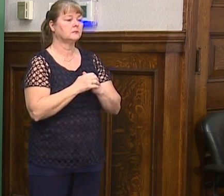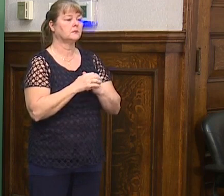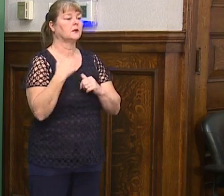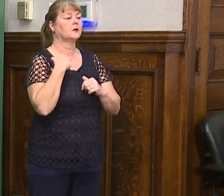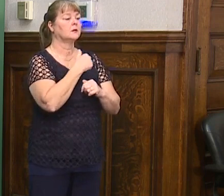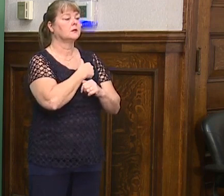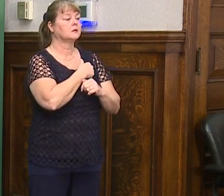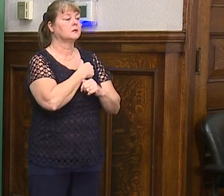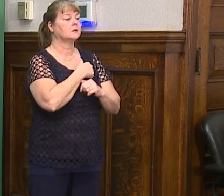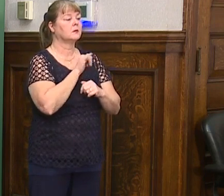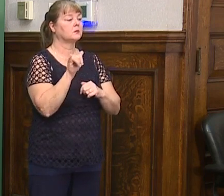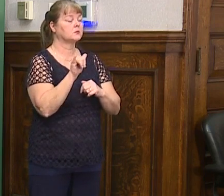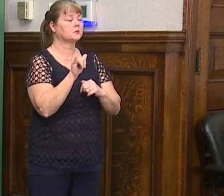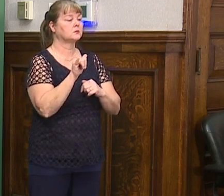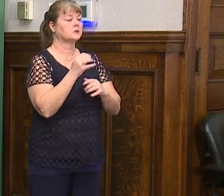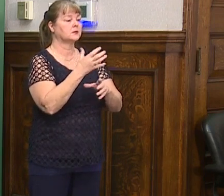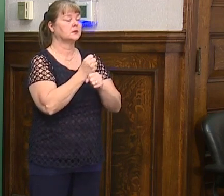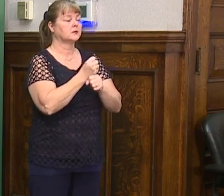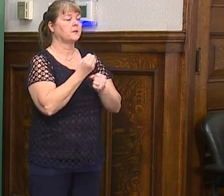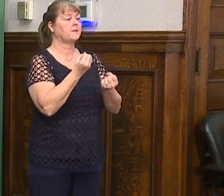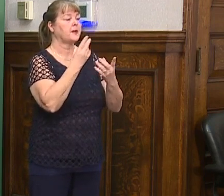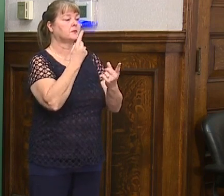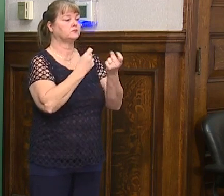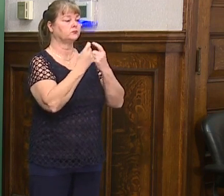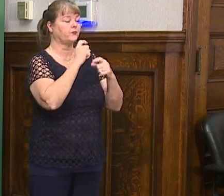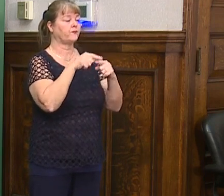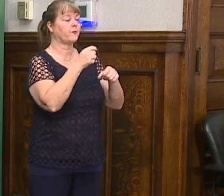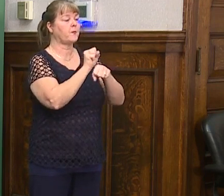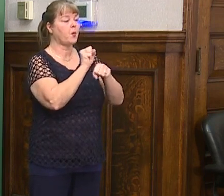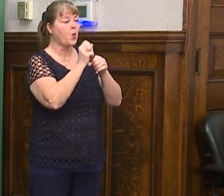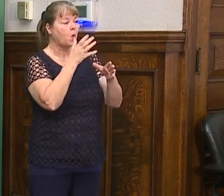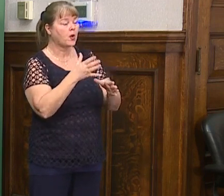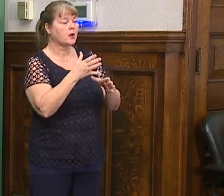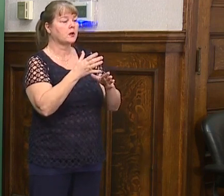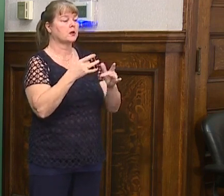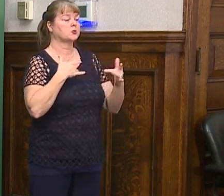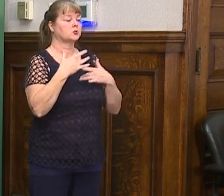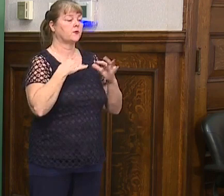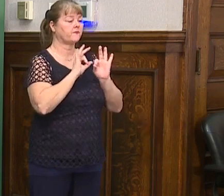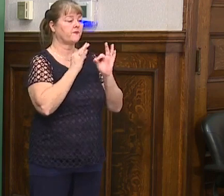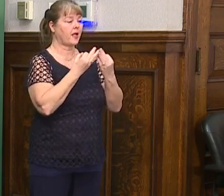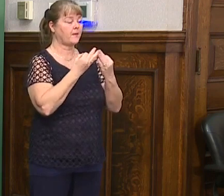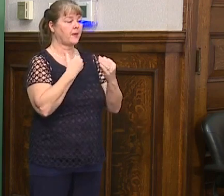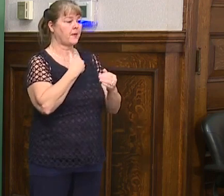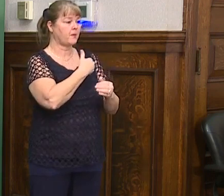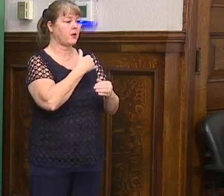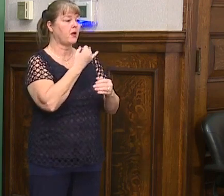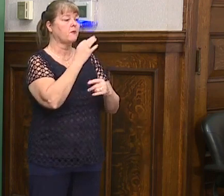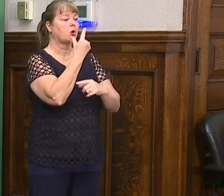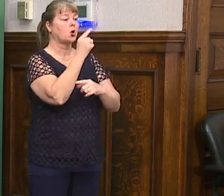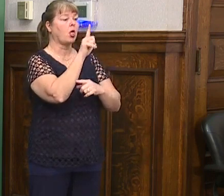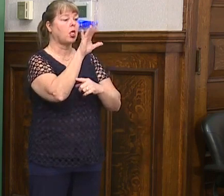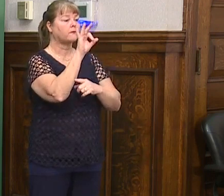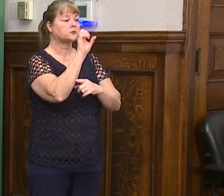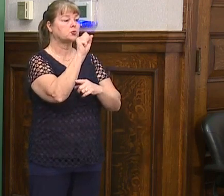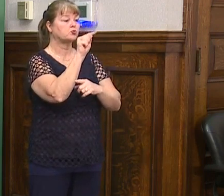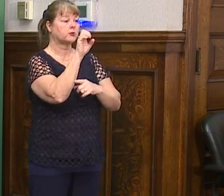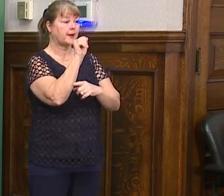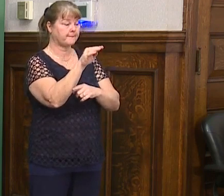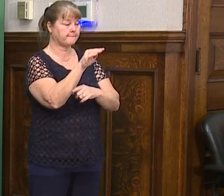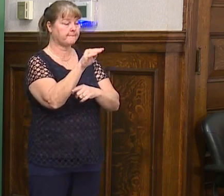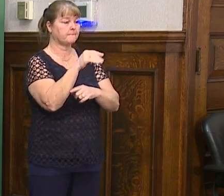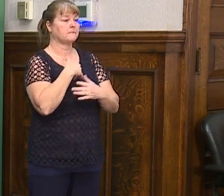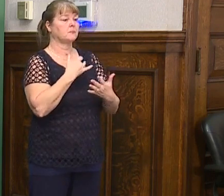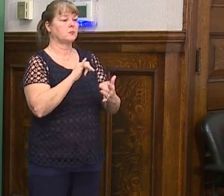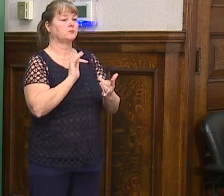We've also received numerous inquiries from employees and concerned family members of employees of Gulfstream. We have